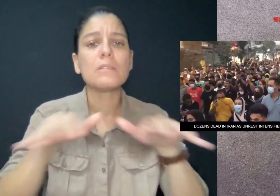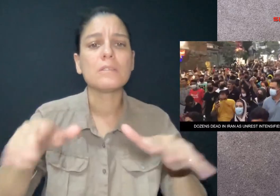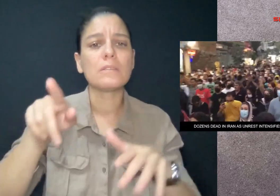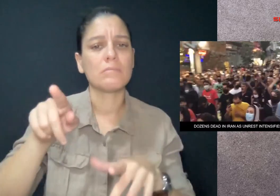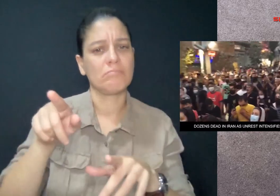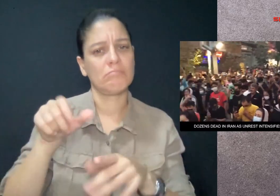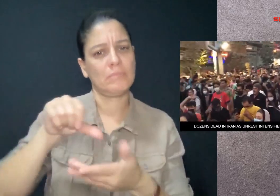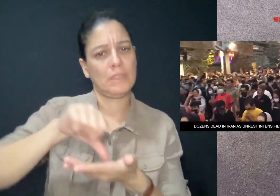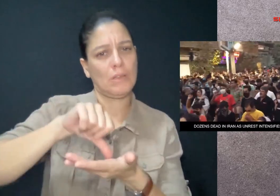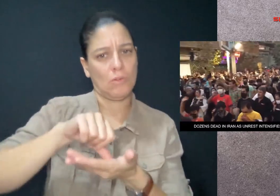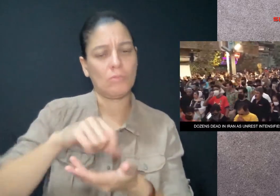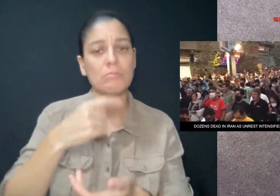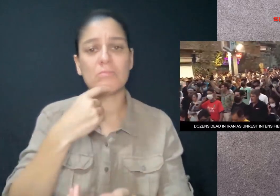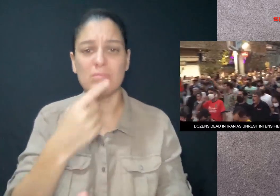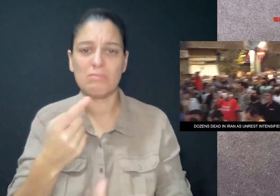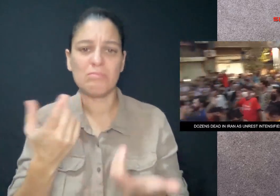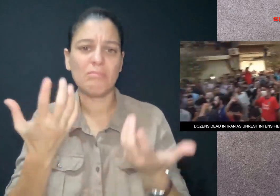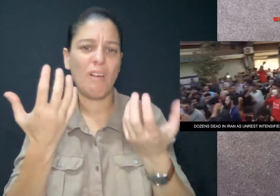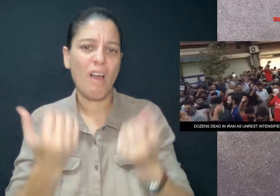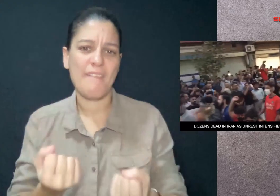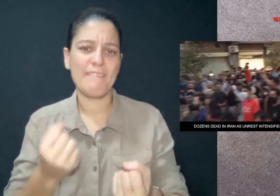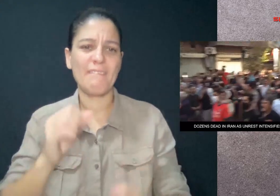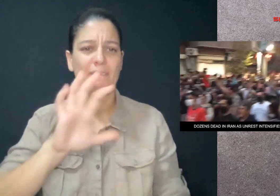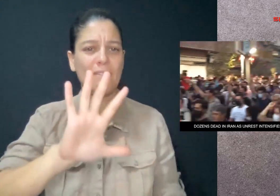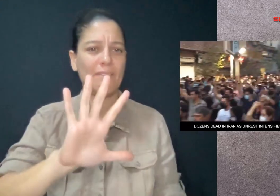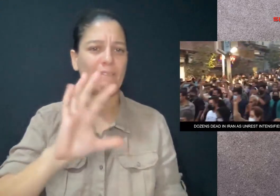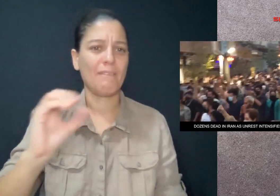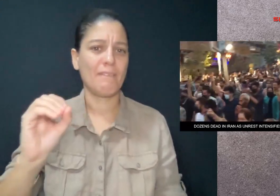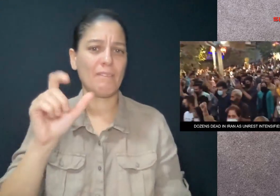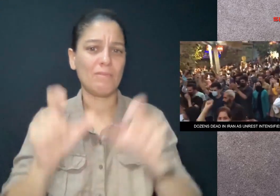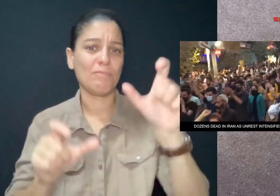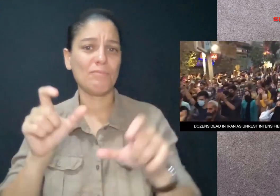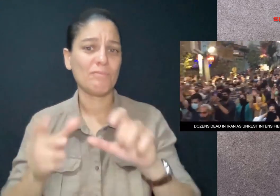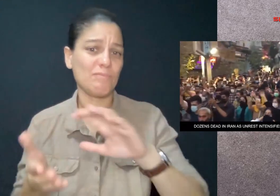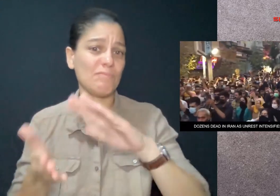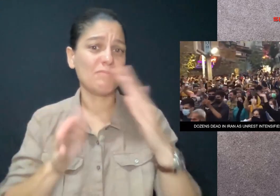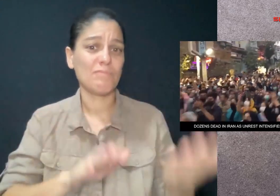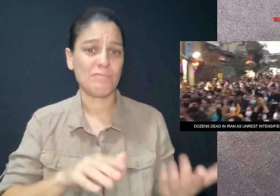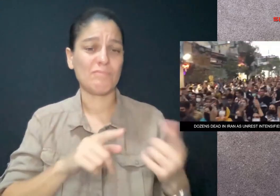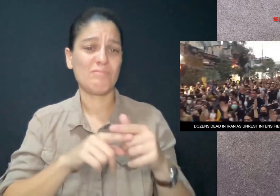Iranian media reports at least 50 people have died in the protests.